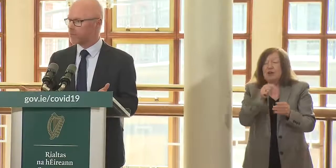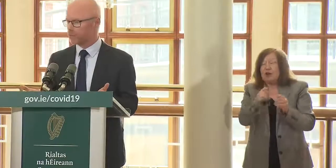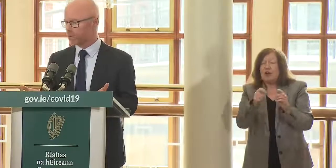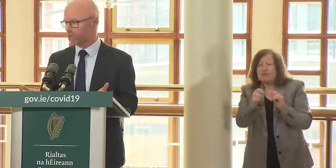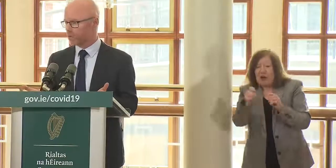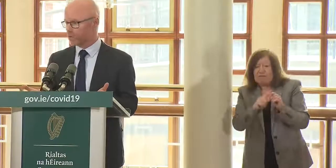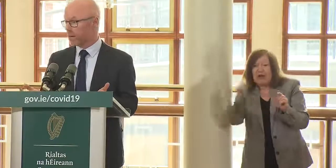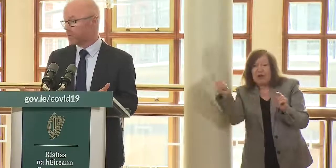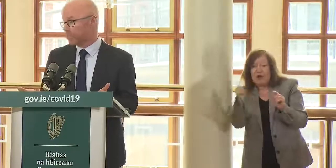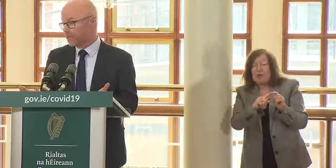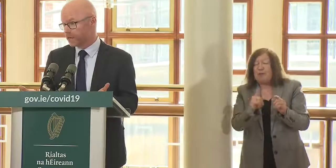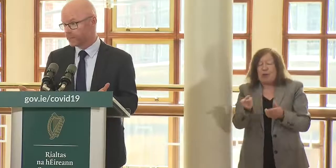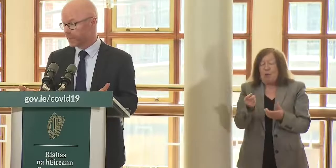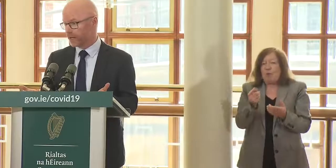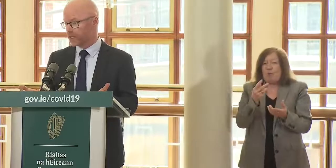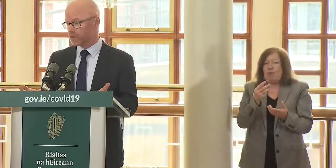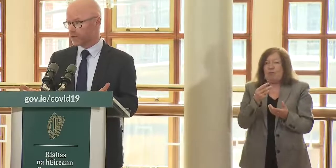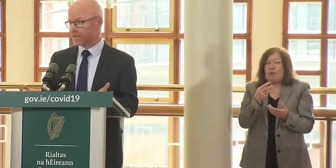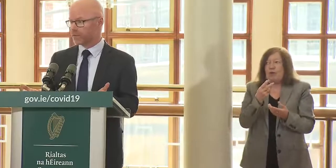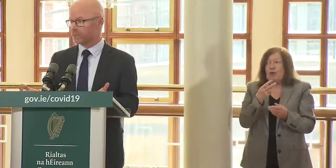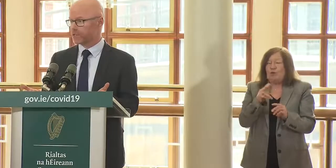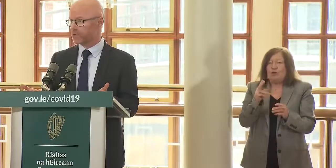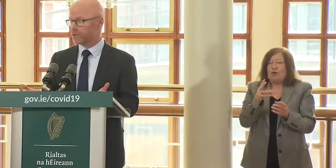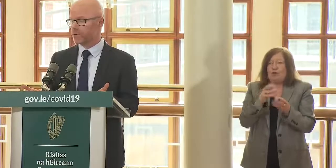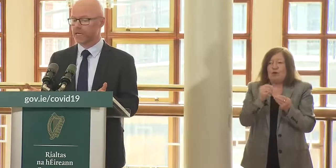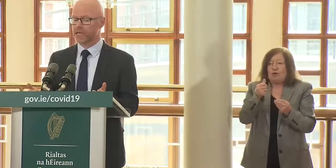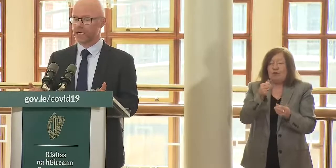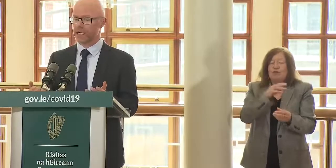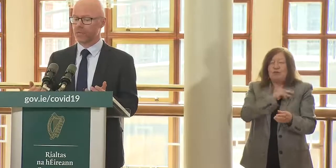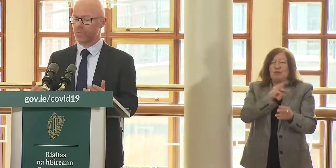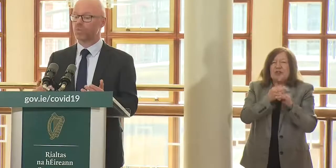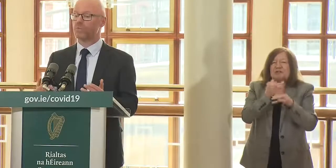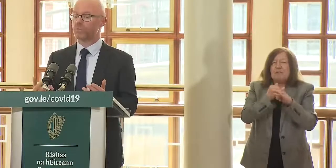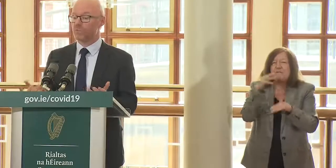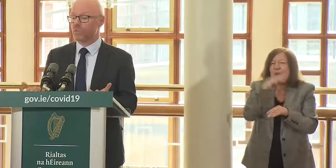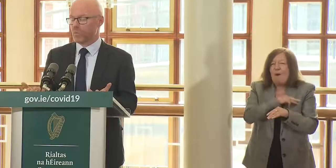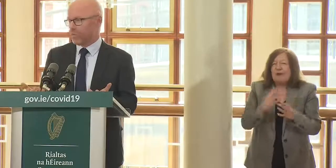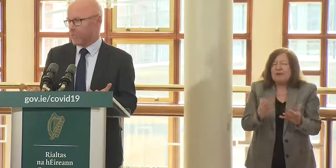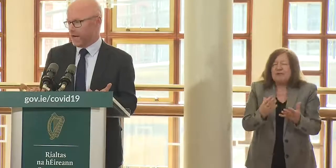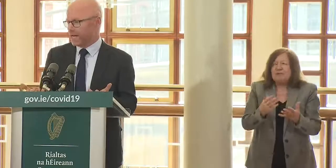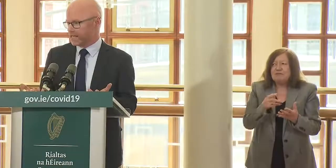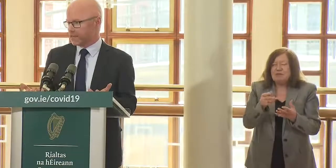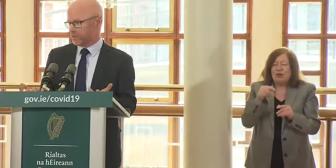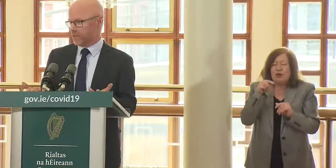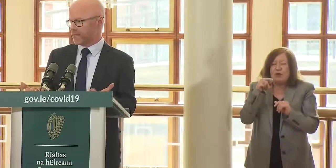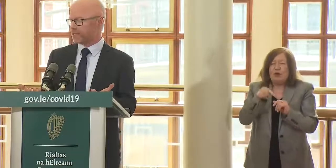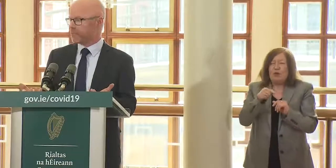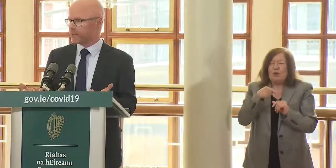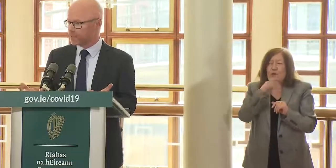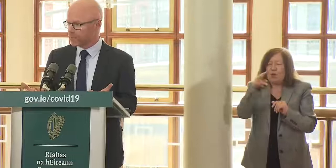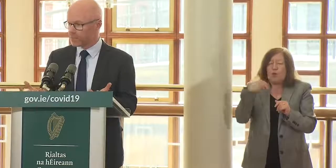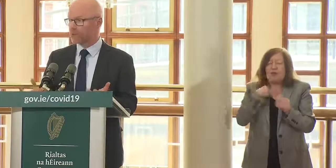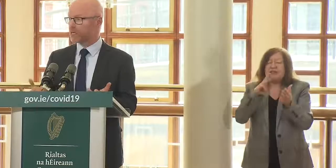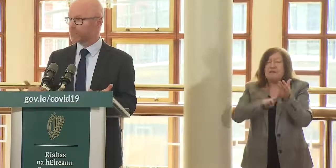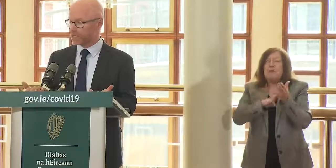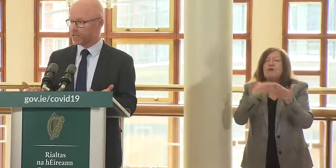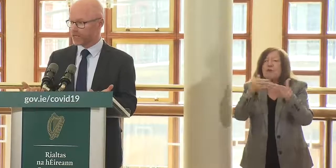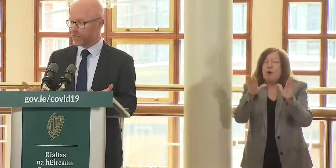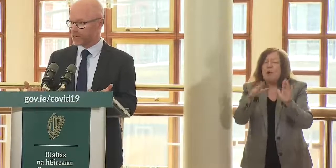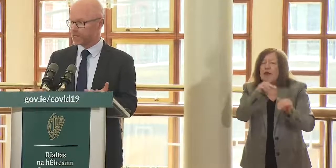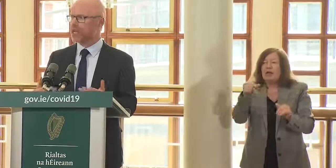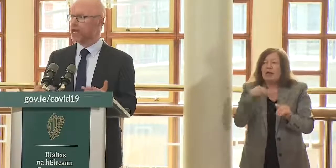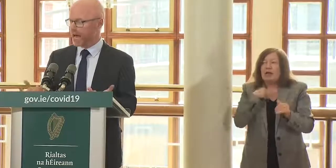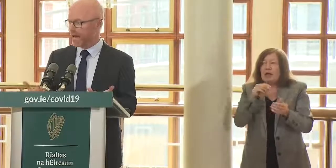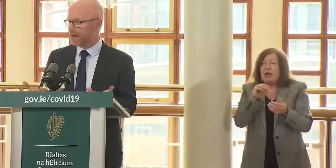and traveling coming back would would not be a useful thing for them to do uh we as we as members of the public we as